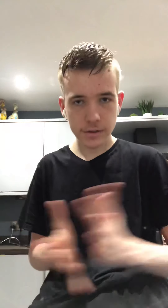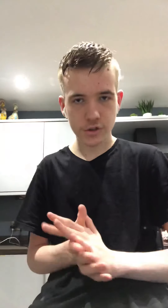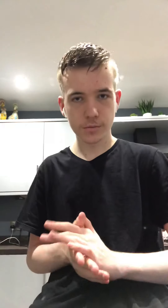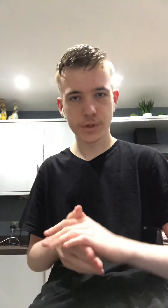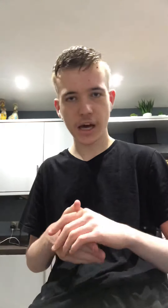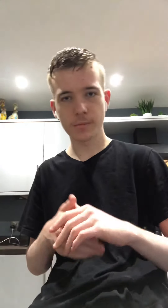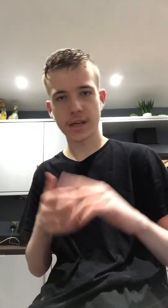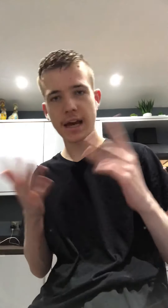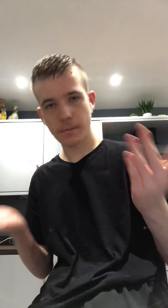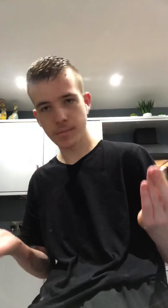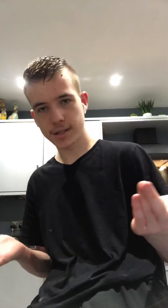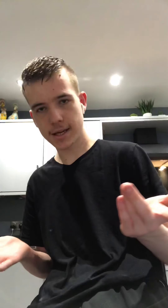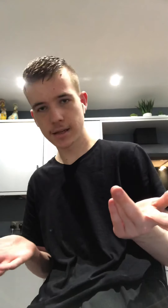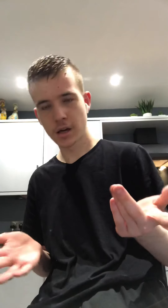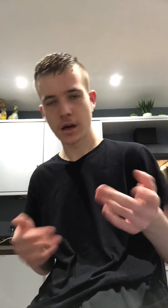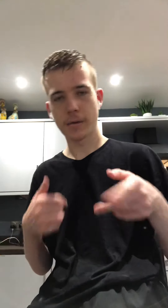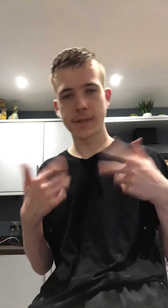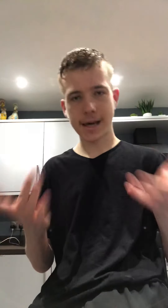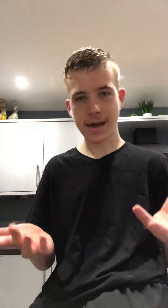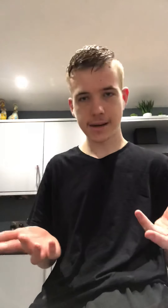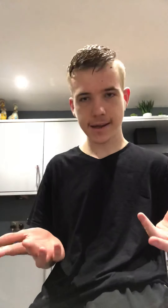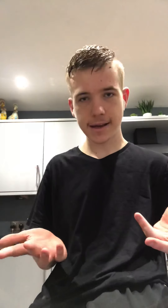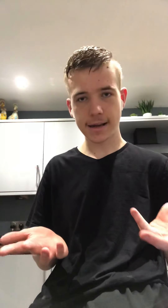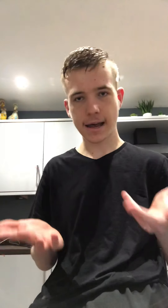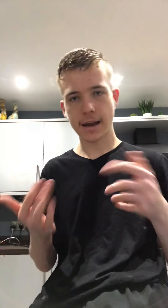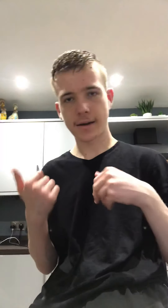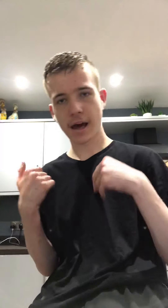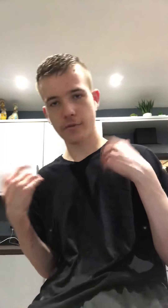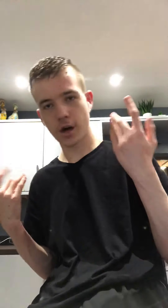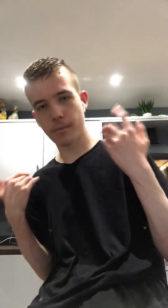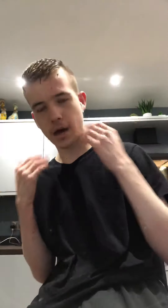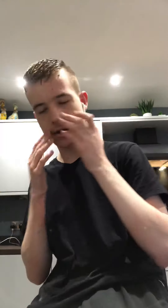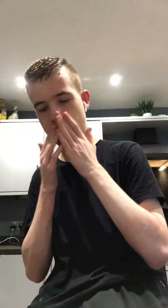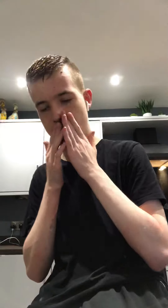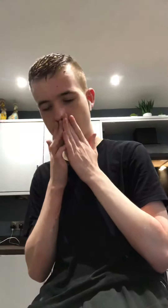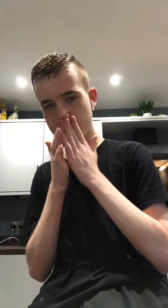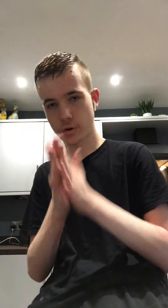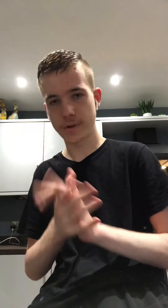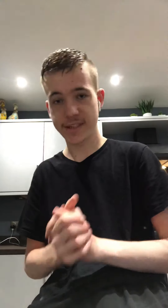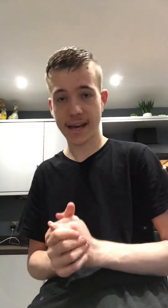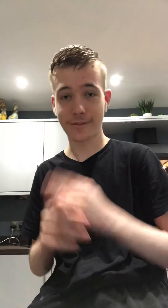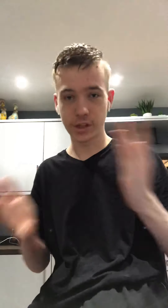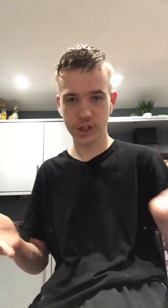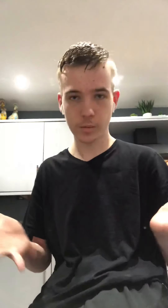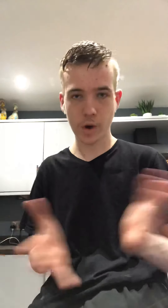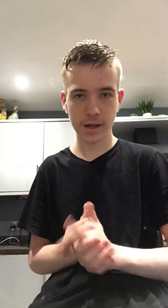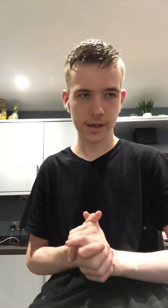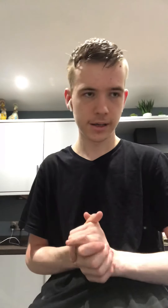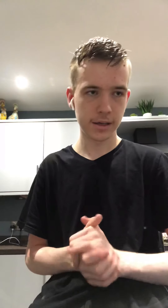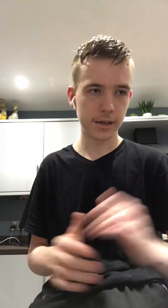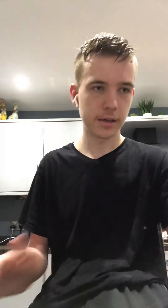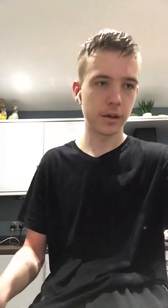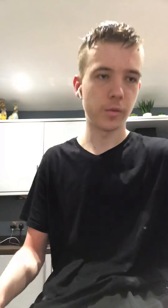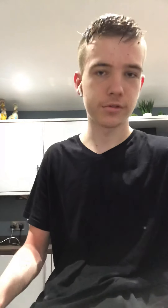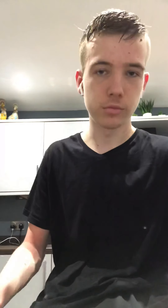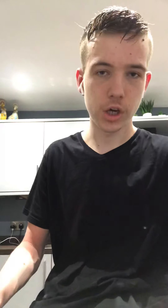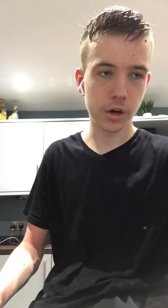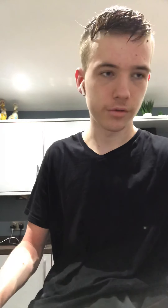because sometimes I am busy tidying and I'm also busy having a chinwag with some girls.